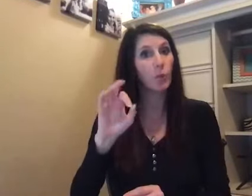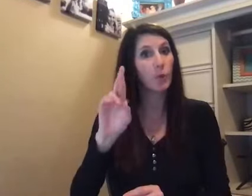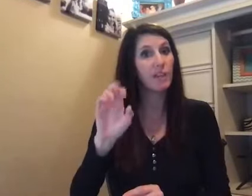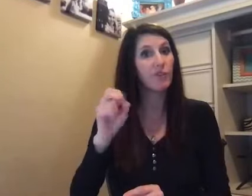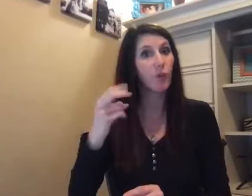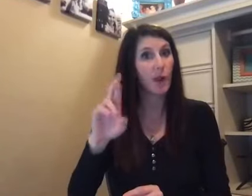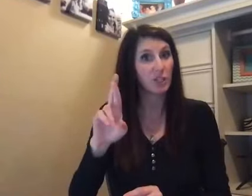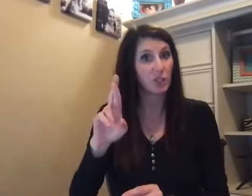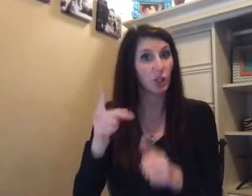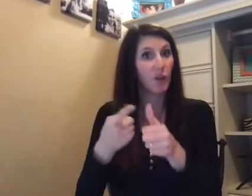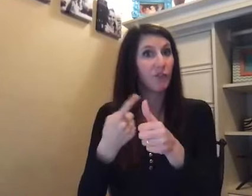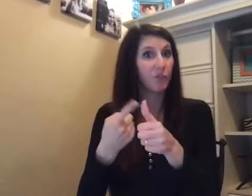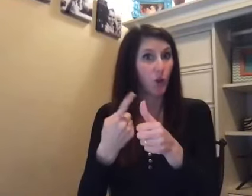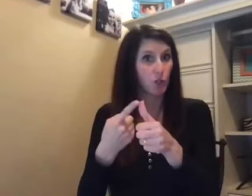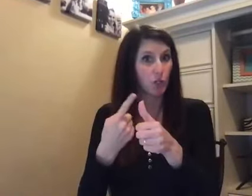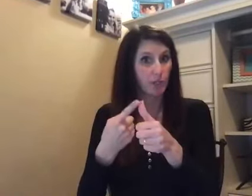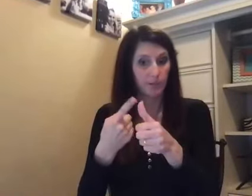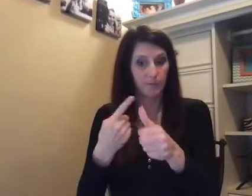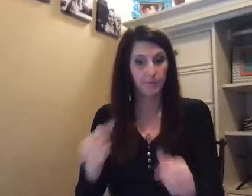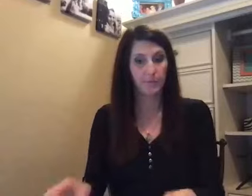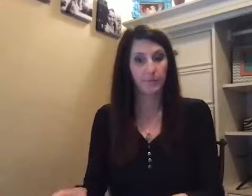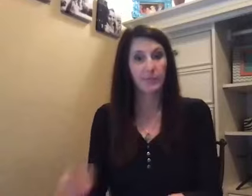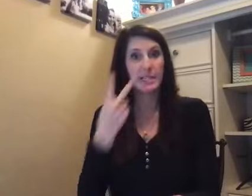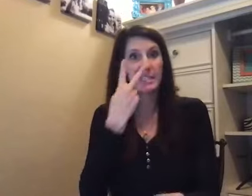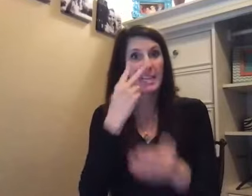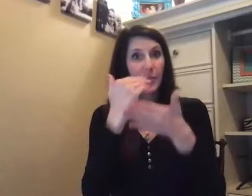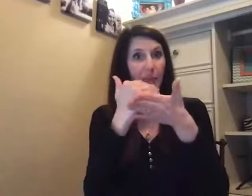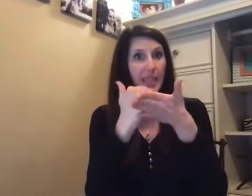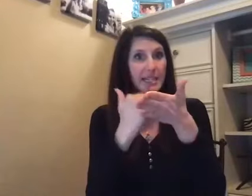week pressure first. See the list.